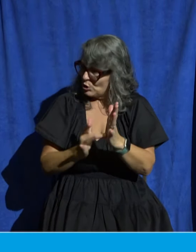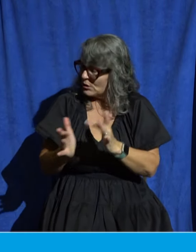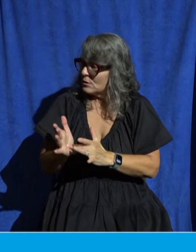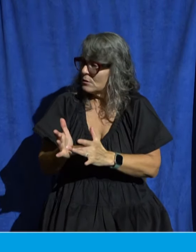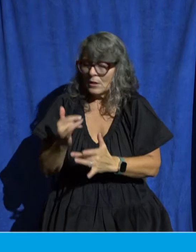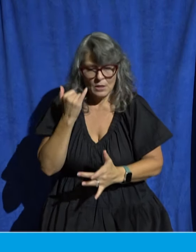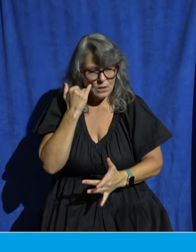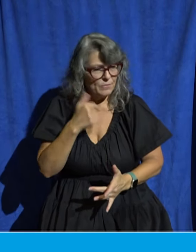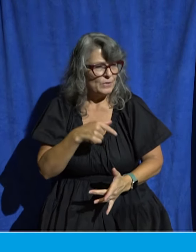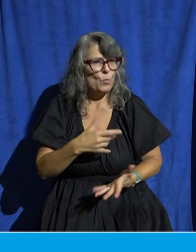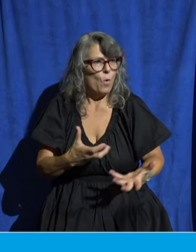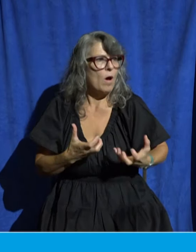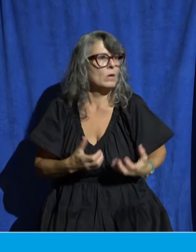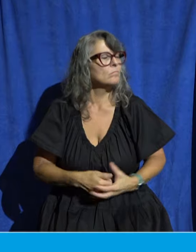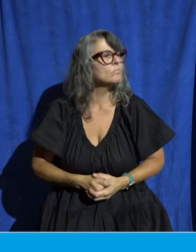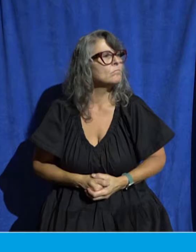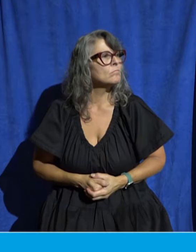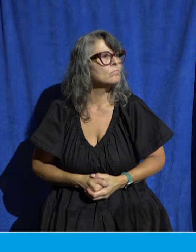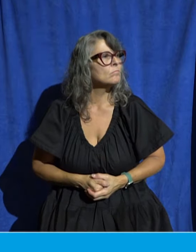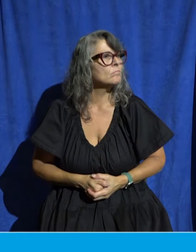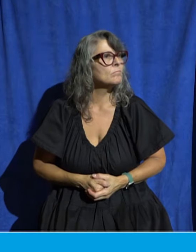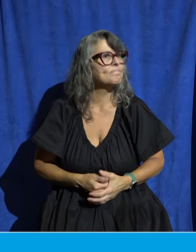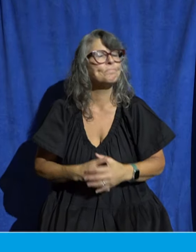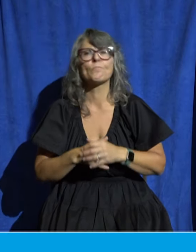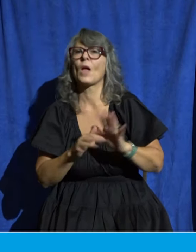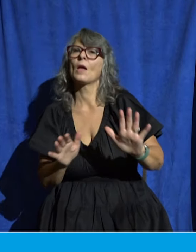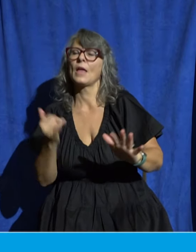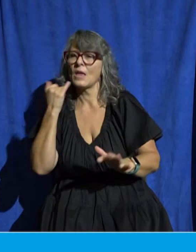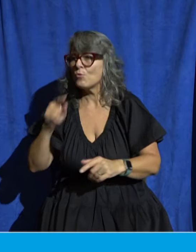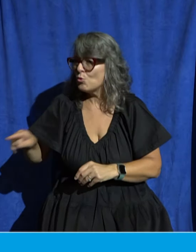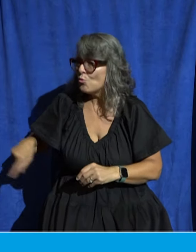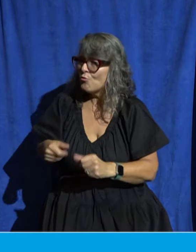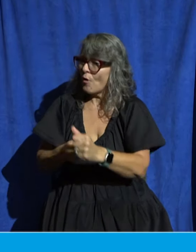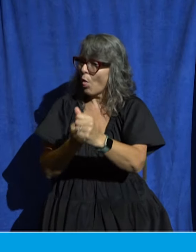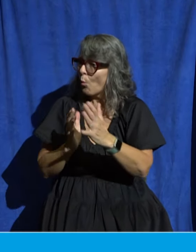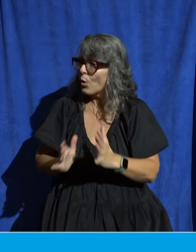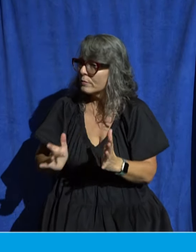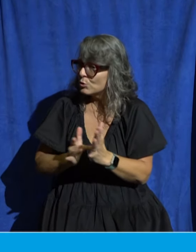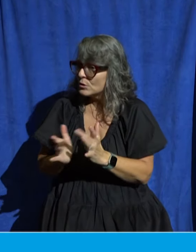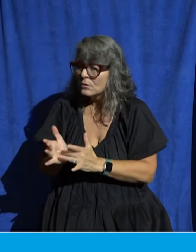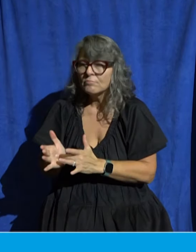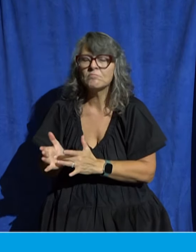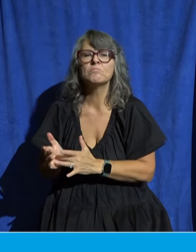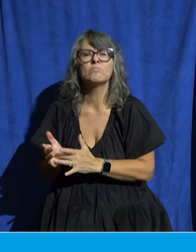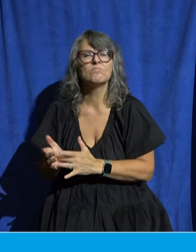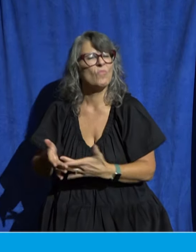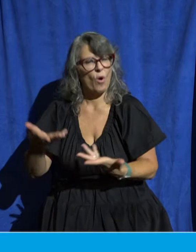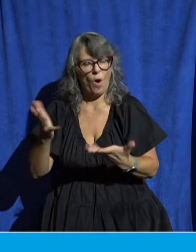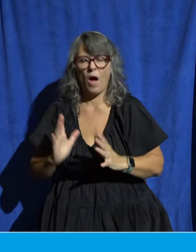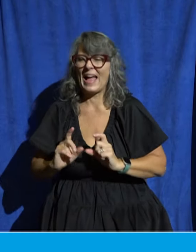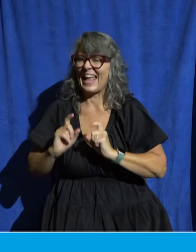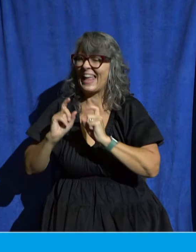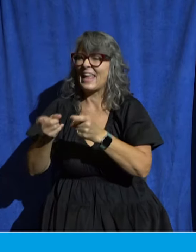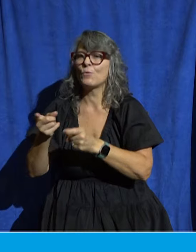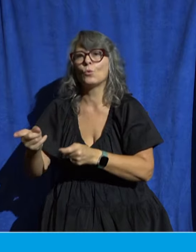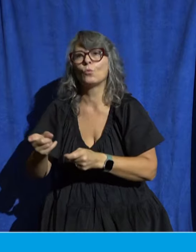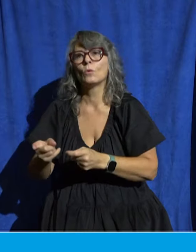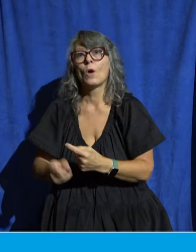So hear me, brother, sister, if you are a follower of Jesus, God has uniquely gifted you with at least one spiritual gift.